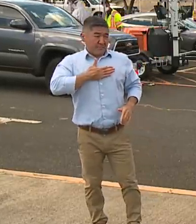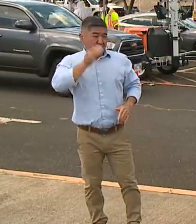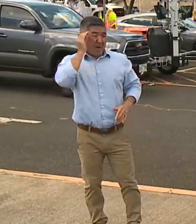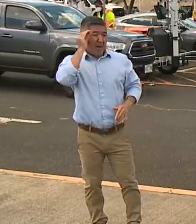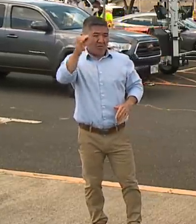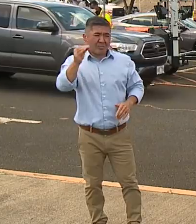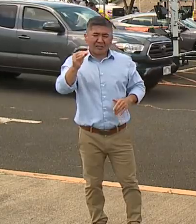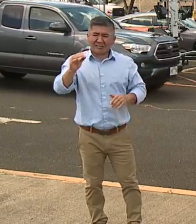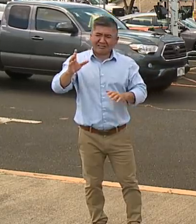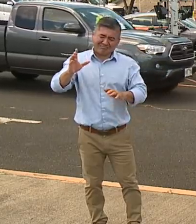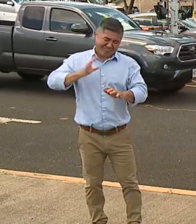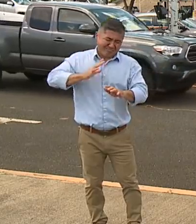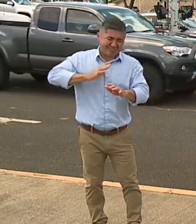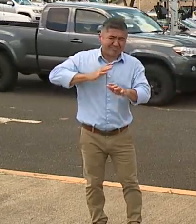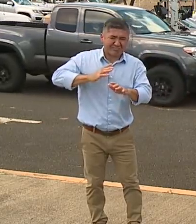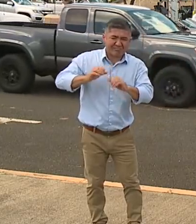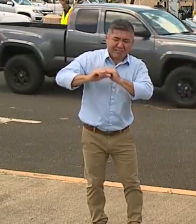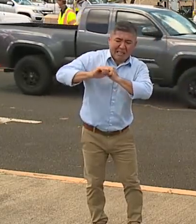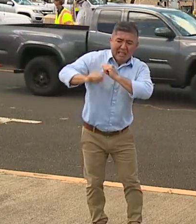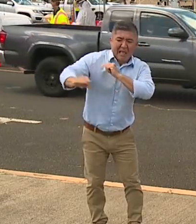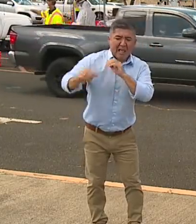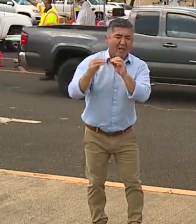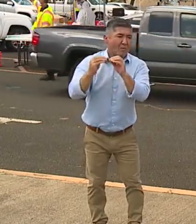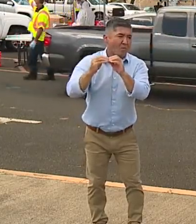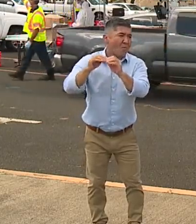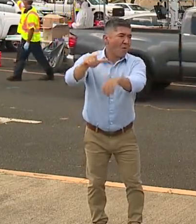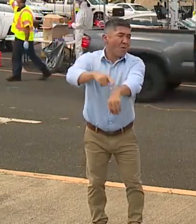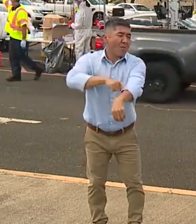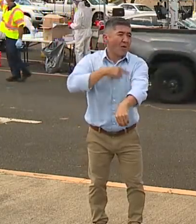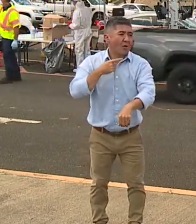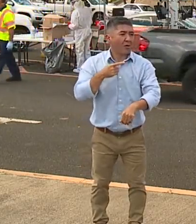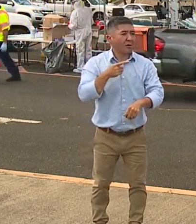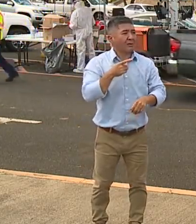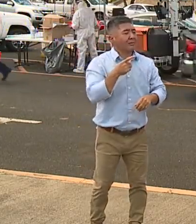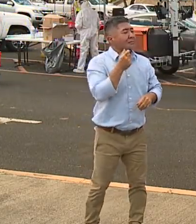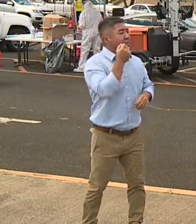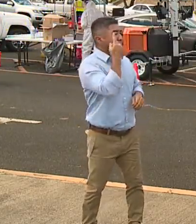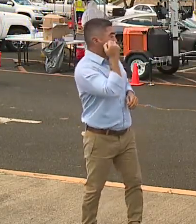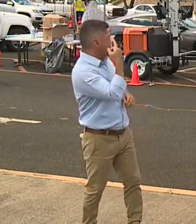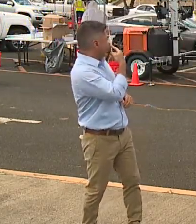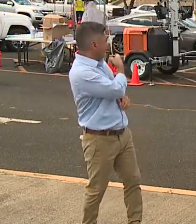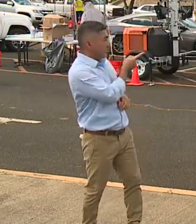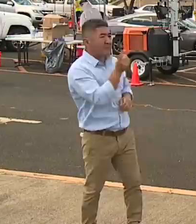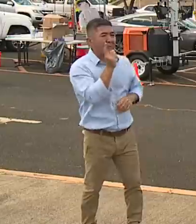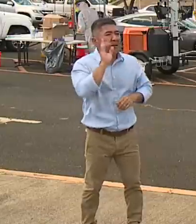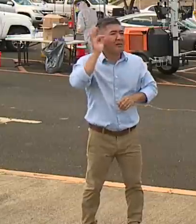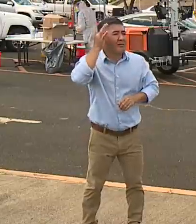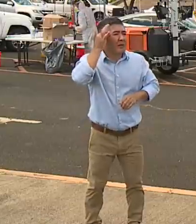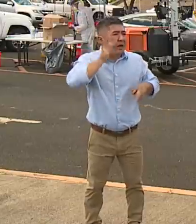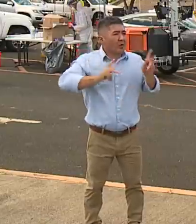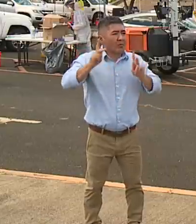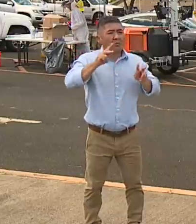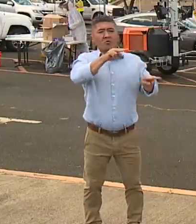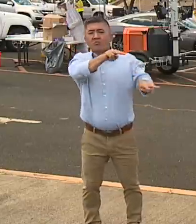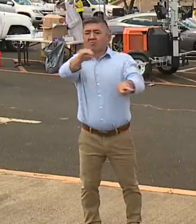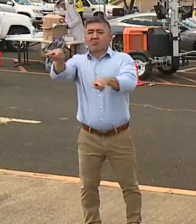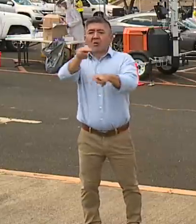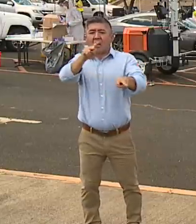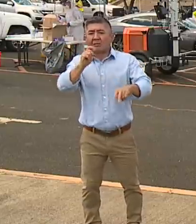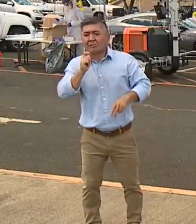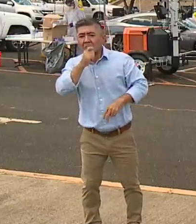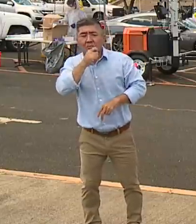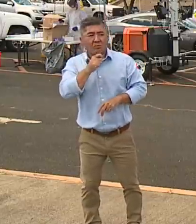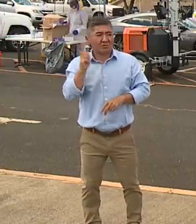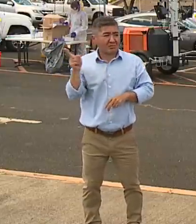longer. But I don't know what the agreement is with the federal folks that stand here, They're actually monitoring how the swabbing is being done. And I don't know if they